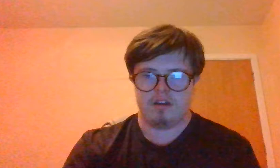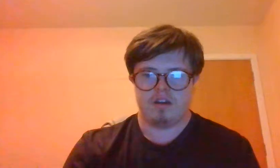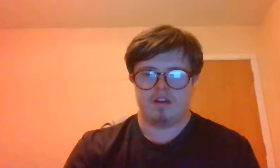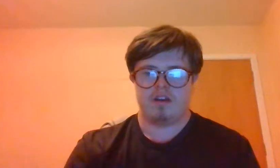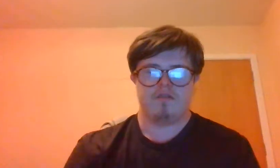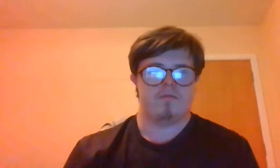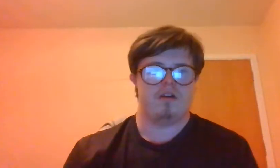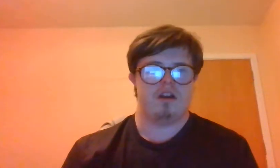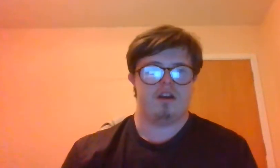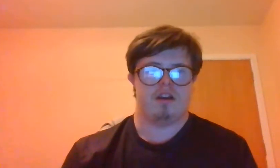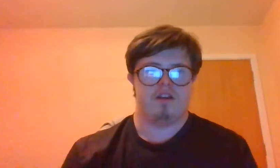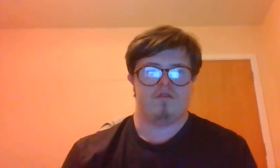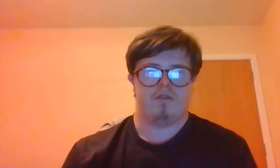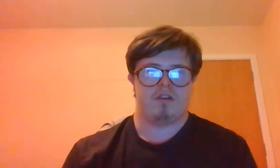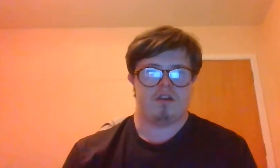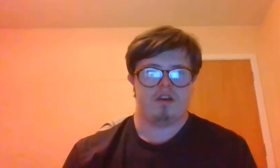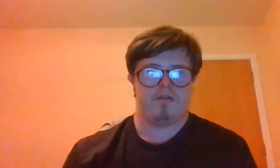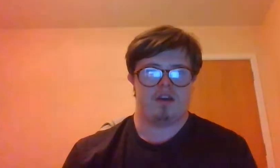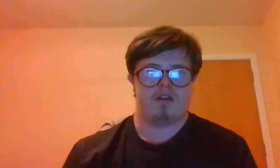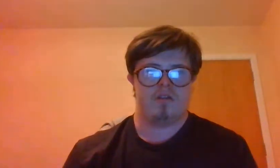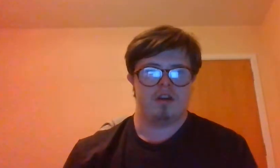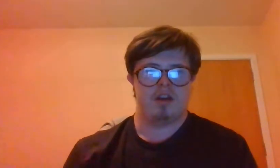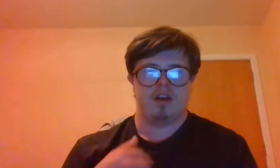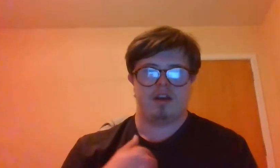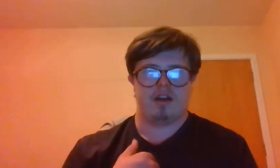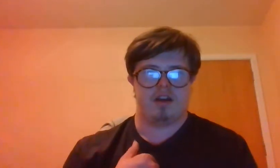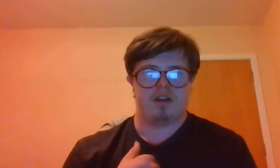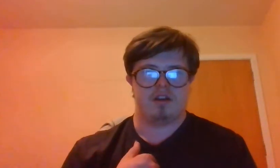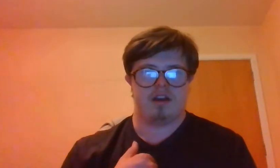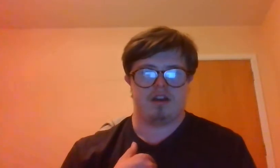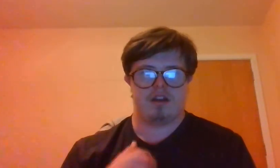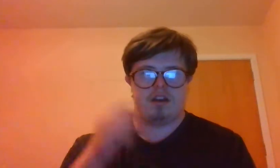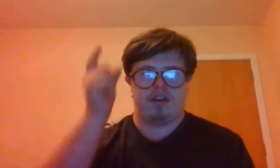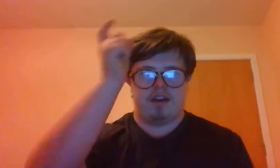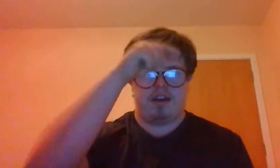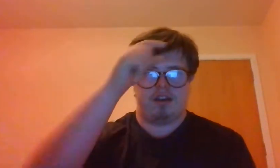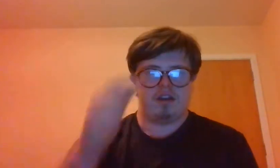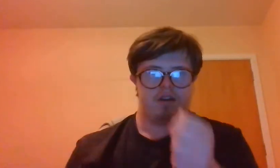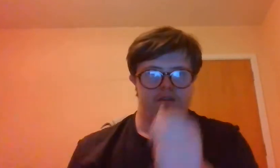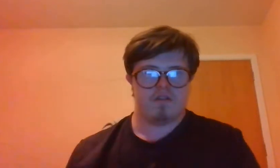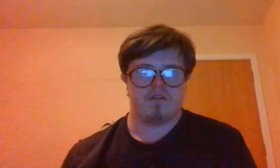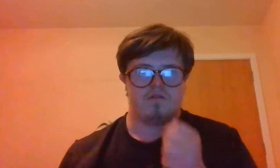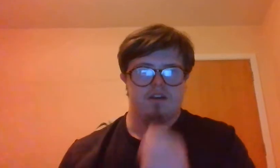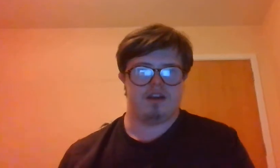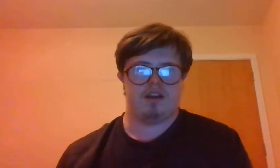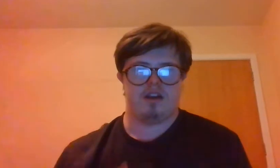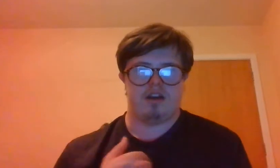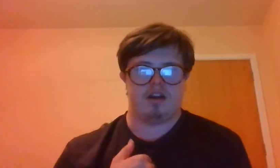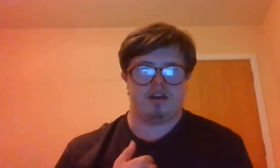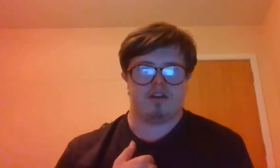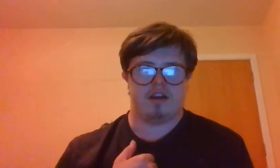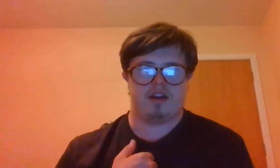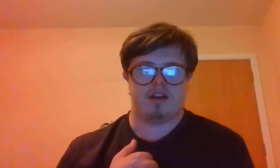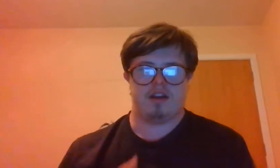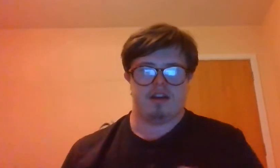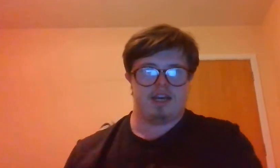For Pauline Andrews, here we go. I'll take the night train, I'll take an